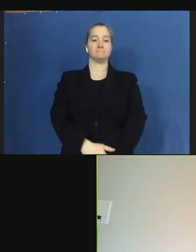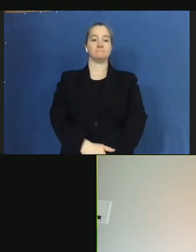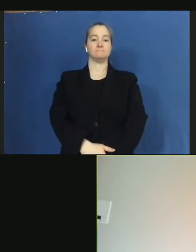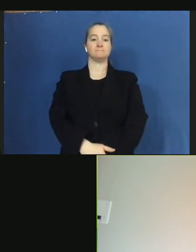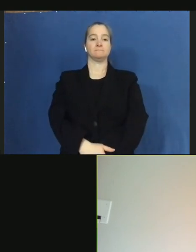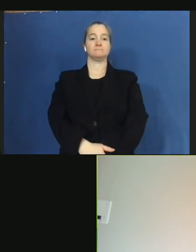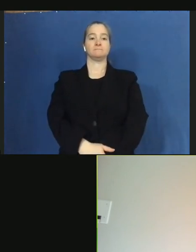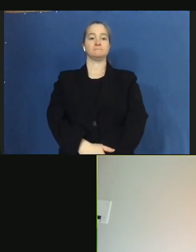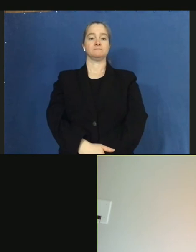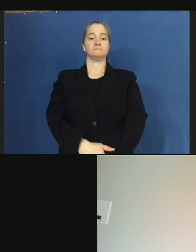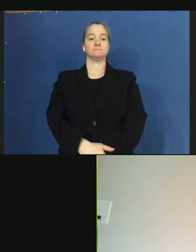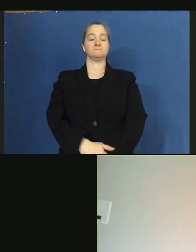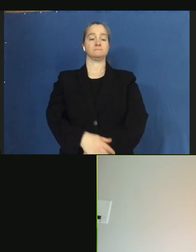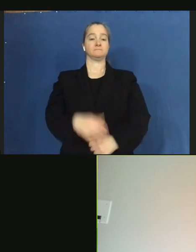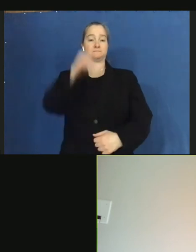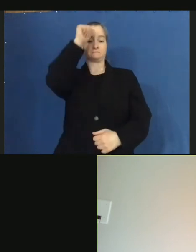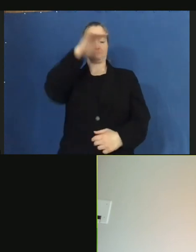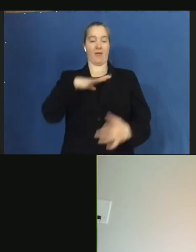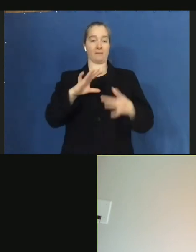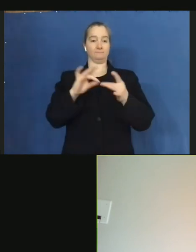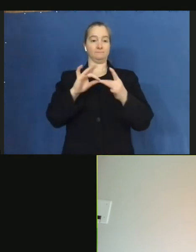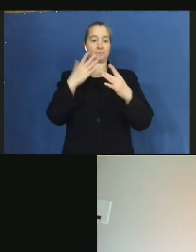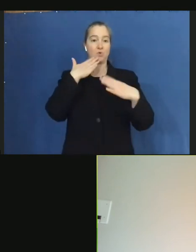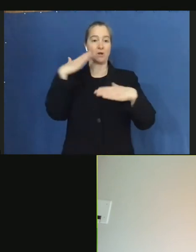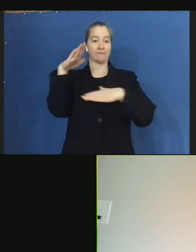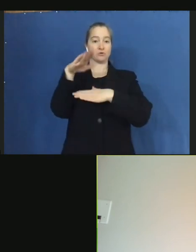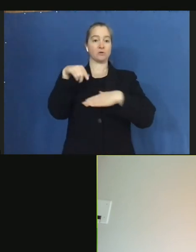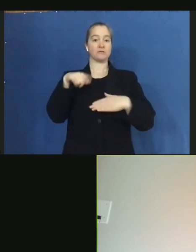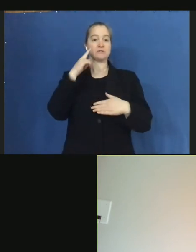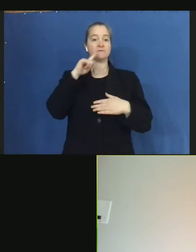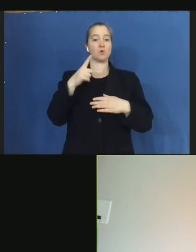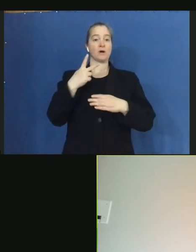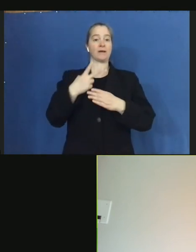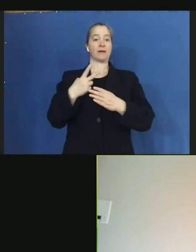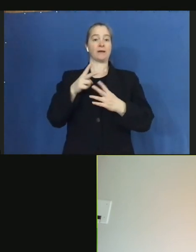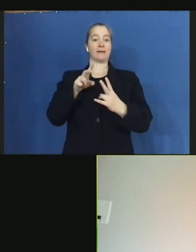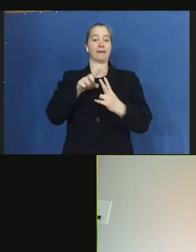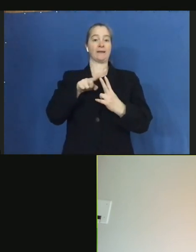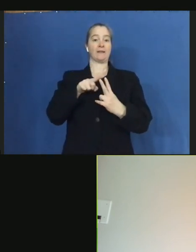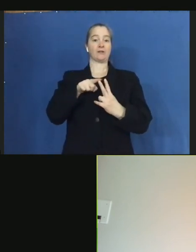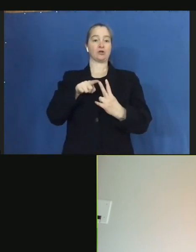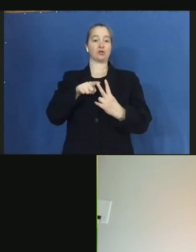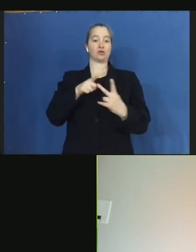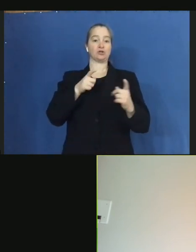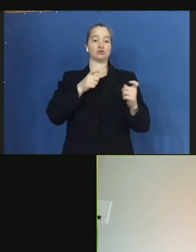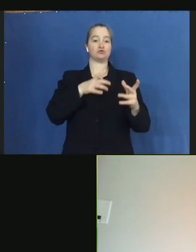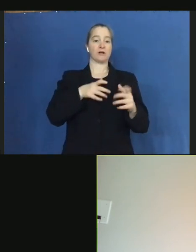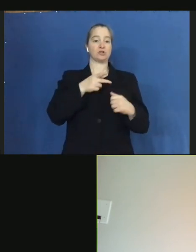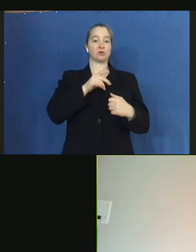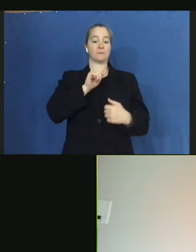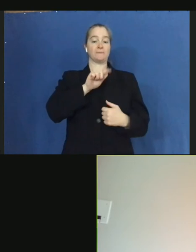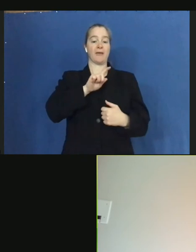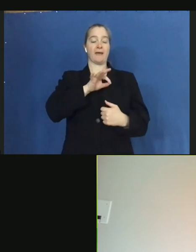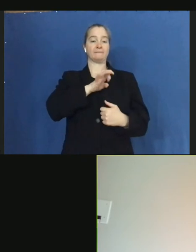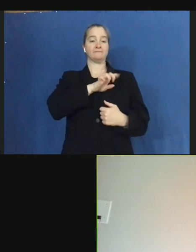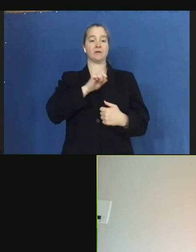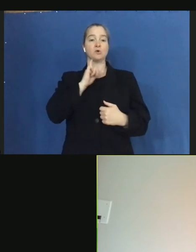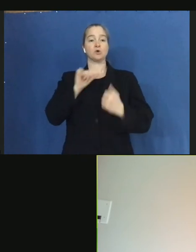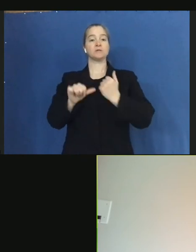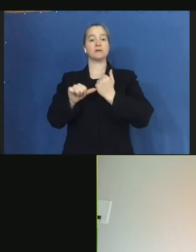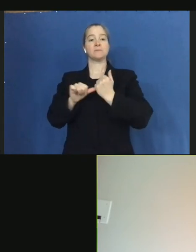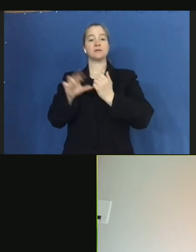Good afternoon. This is for either, this is for either director, Patfield, or deputy secretary, Batula.